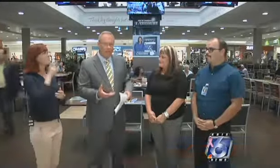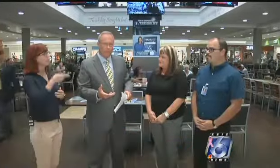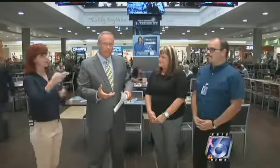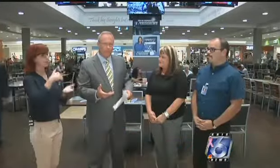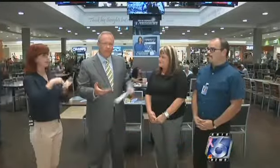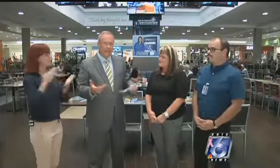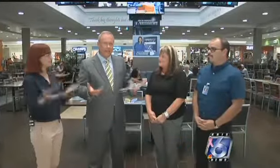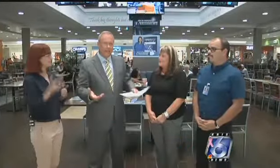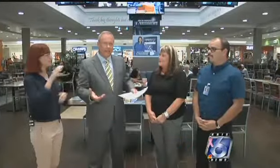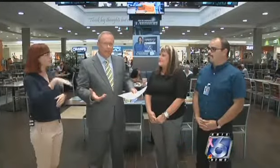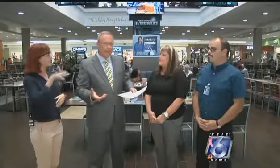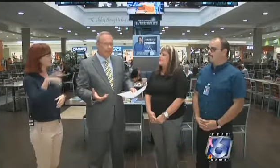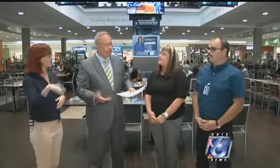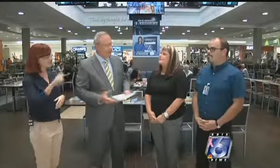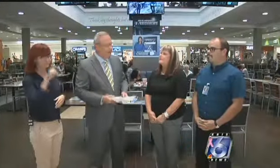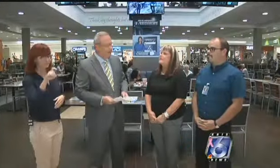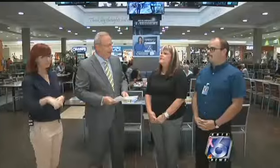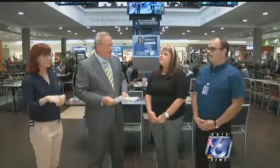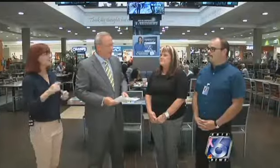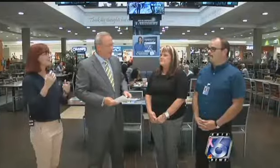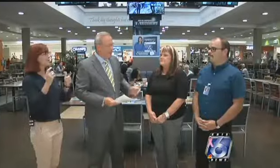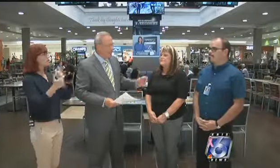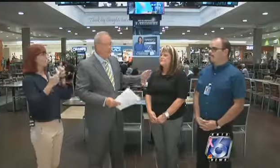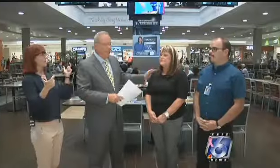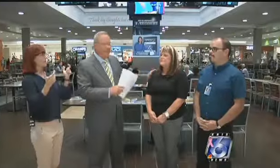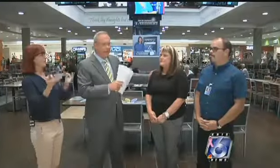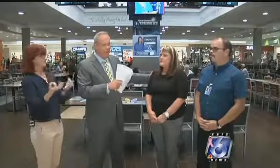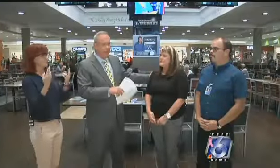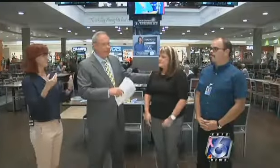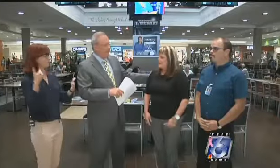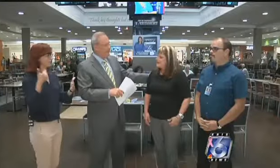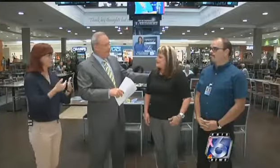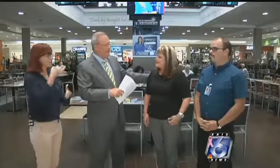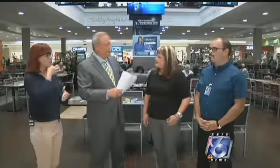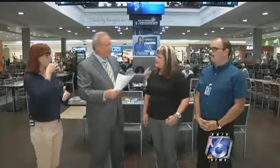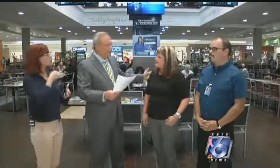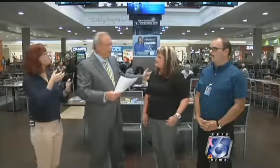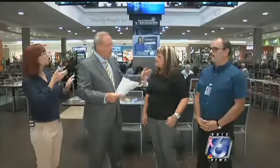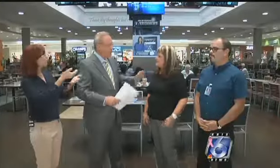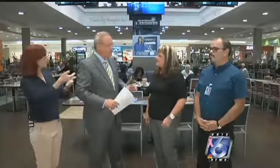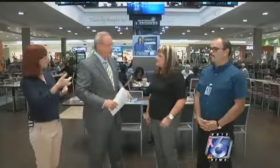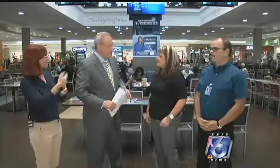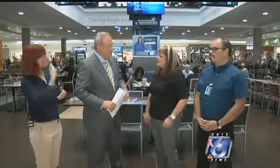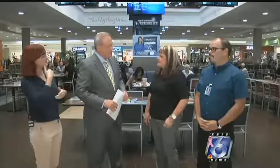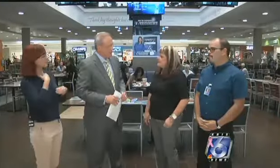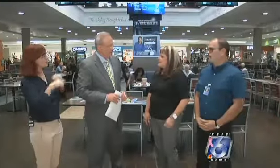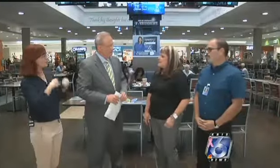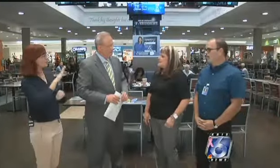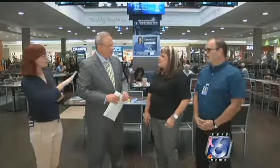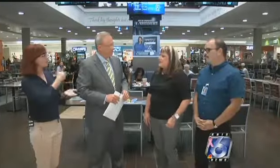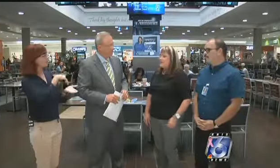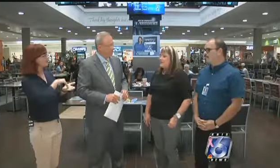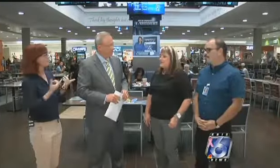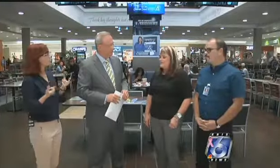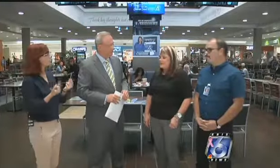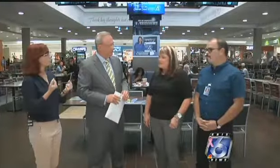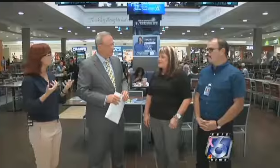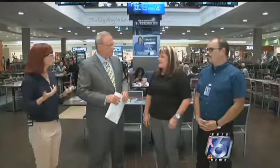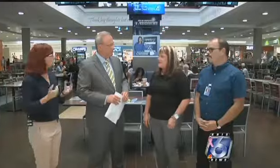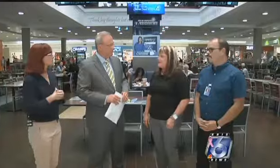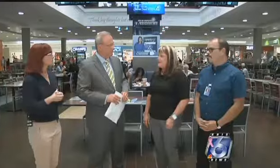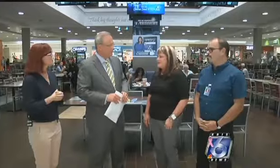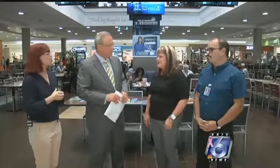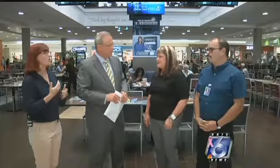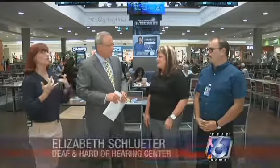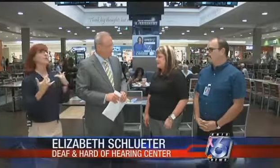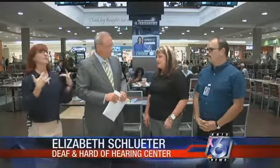here in Corpus Christi and a big night that they've got coming up. Welcome. Tell me a little bit about the center and what you guys are doing. So we are very